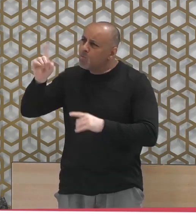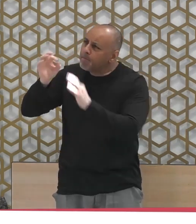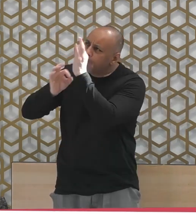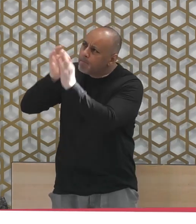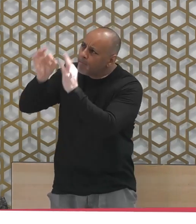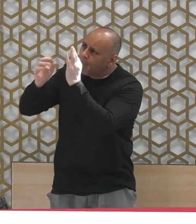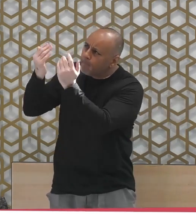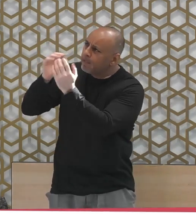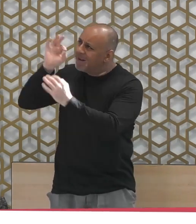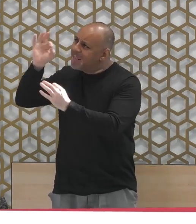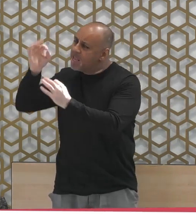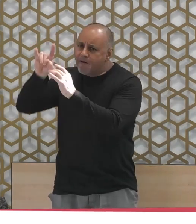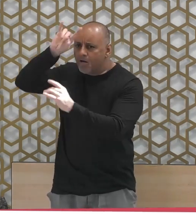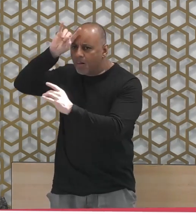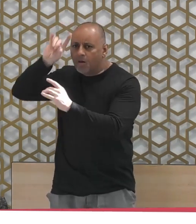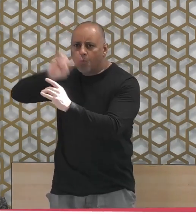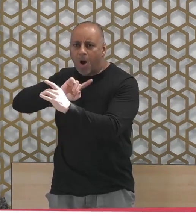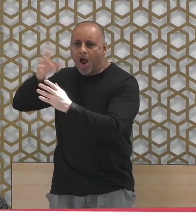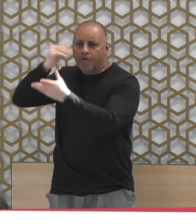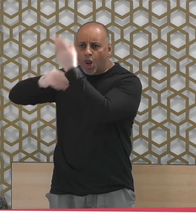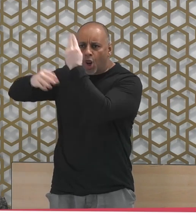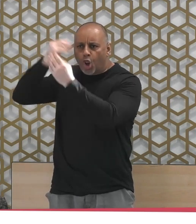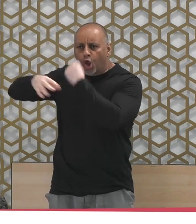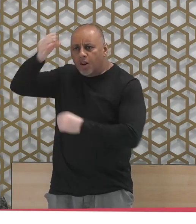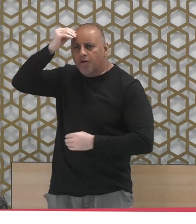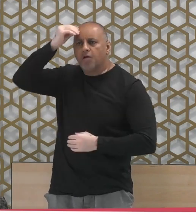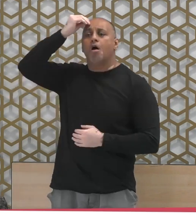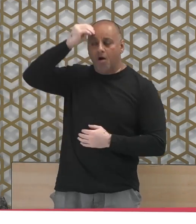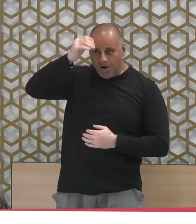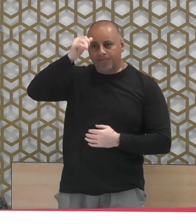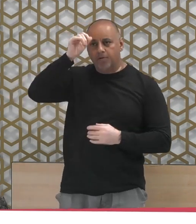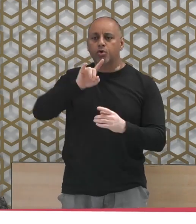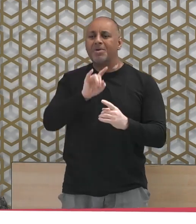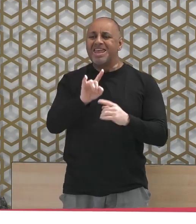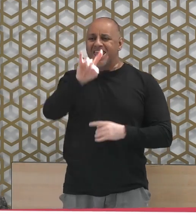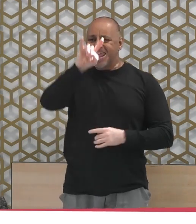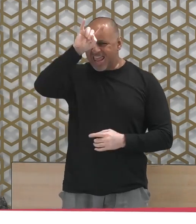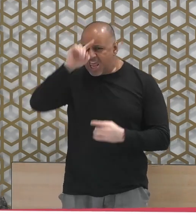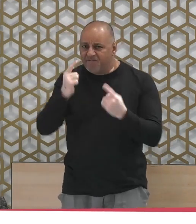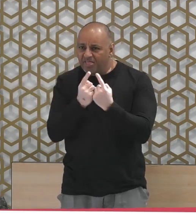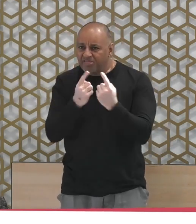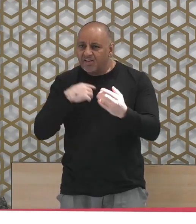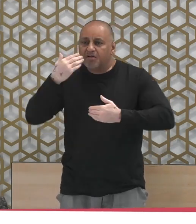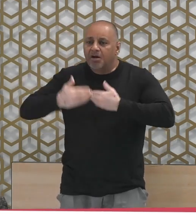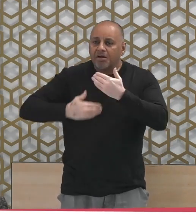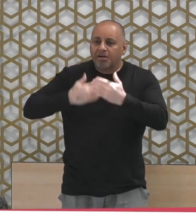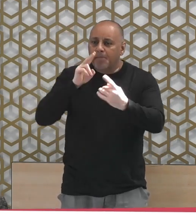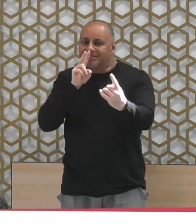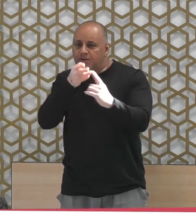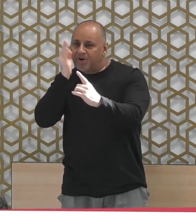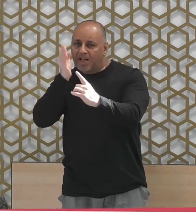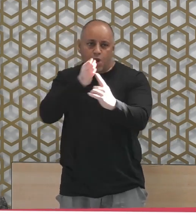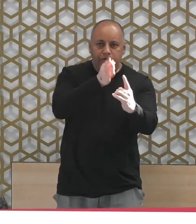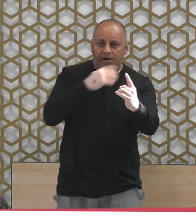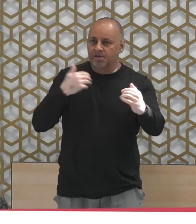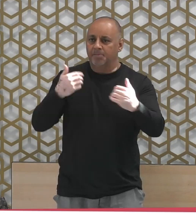overcome me. So the vast majority of the sahaba radiallahu anhu would be asking the messenger alayhi salatu as-salam